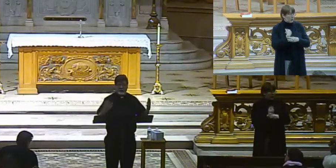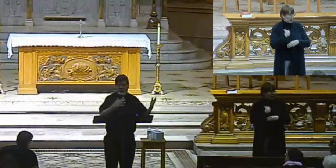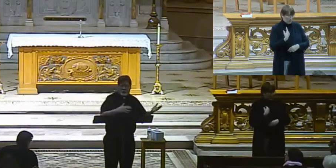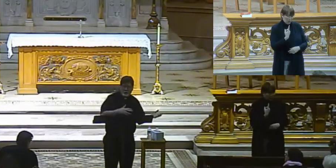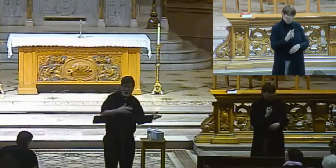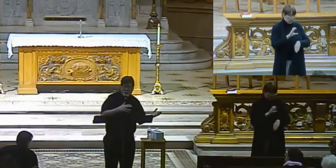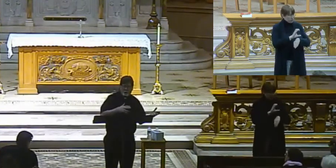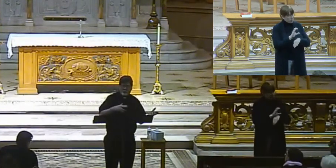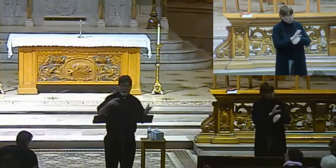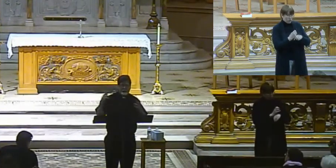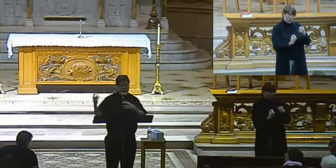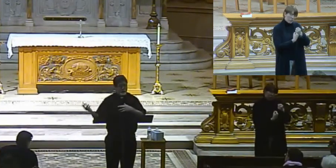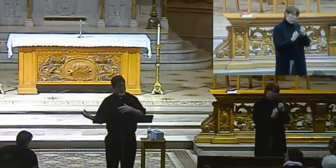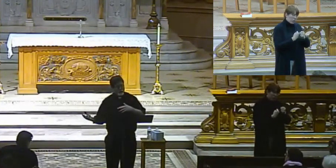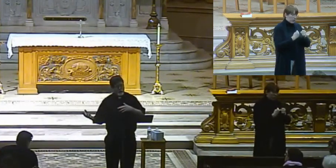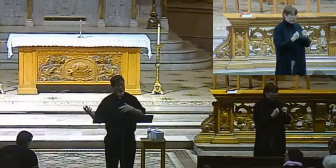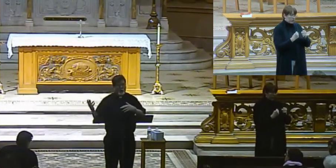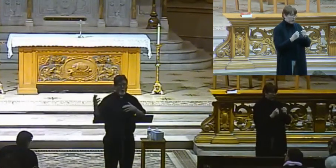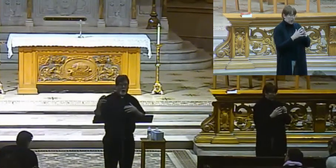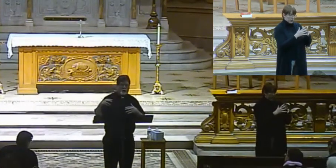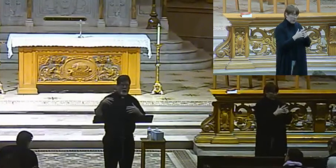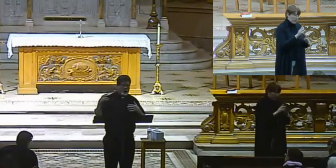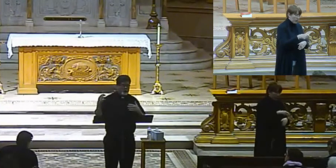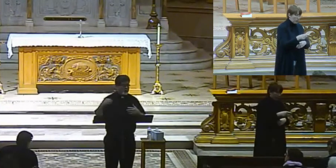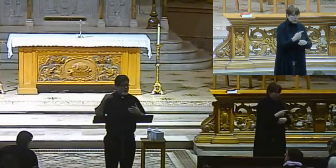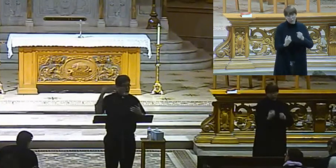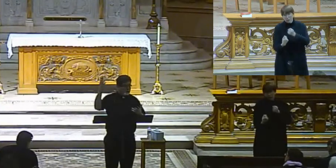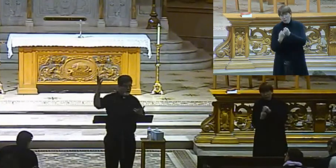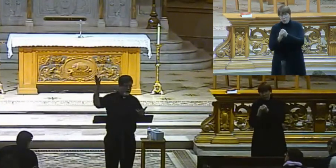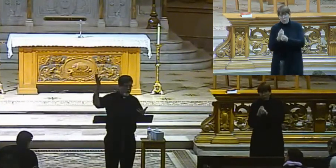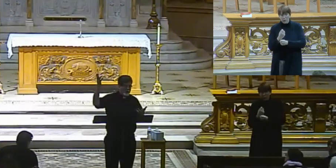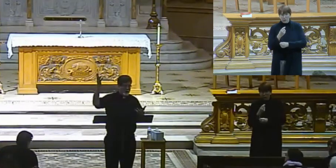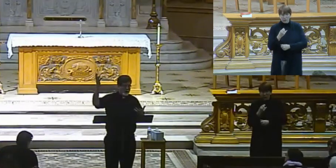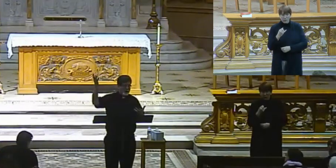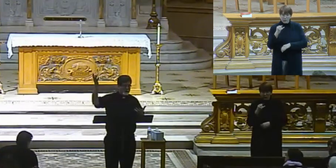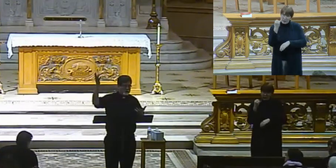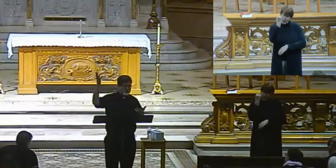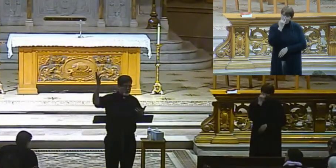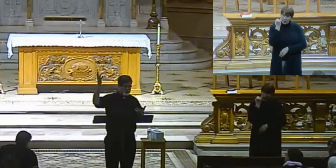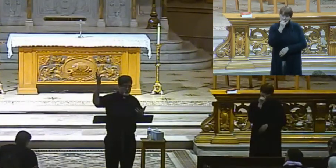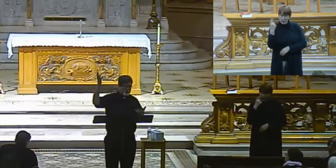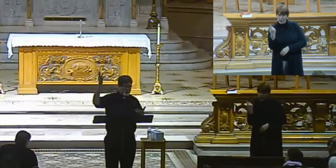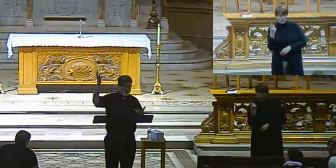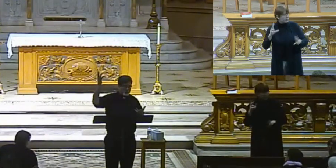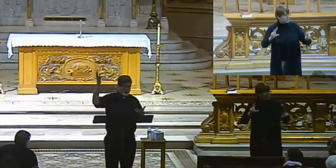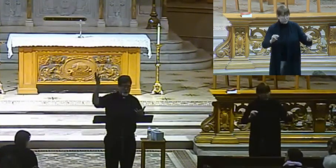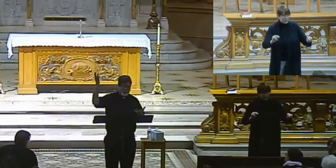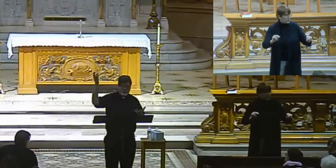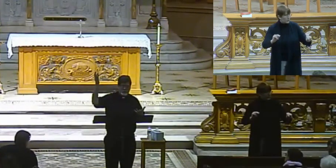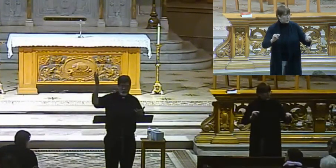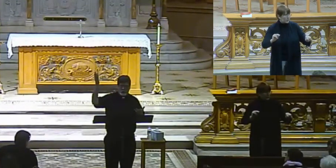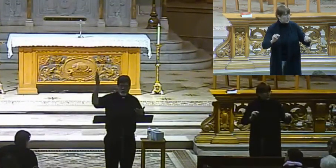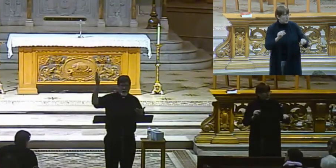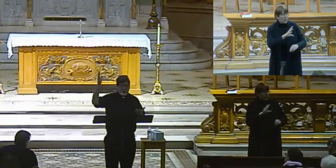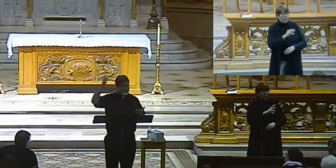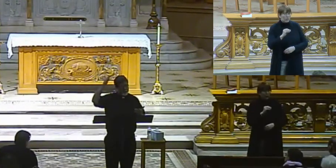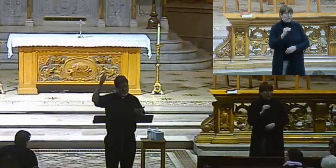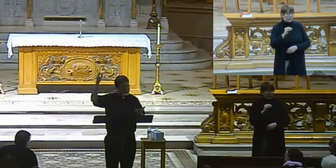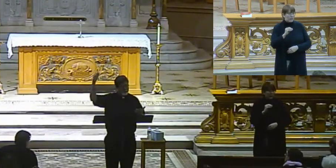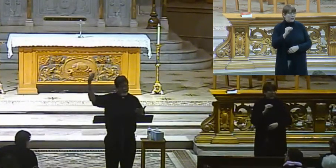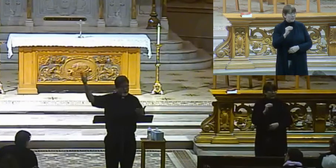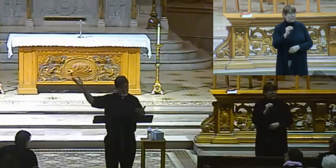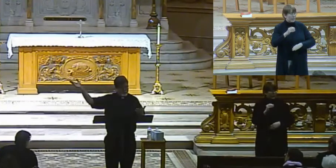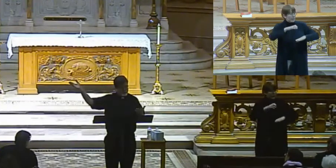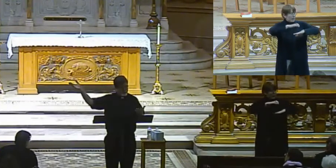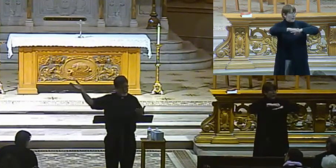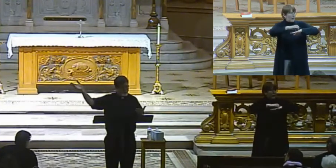for America or for Italy or, you know, we have the Anglican church where, which King Henry started, it was the